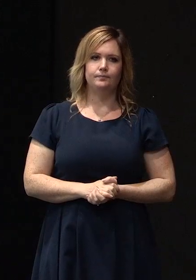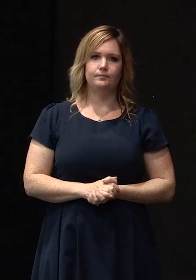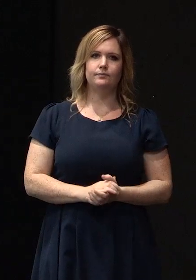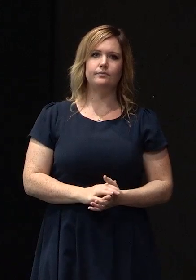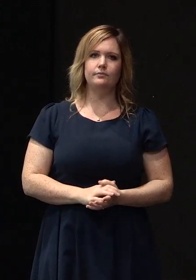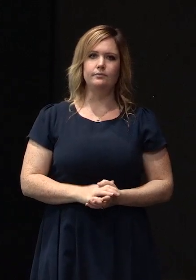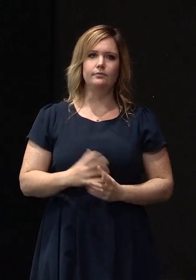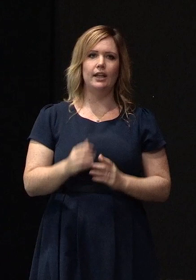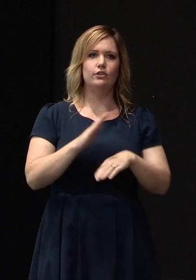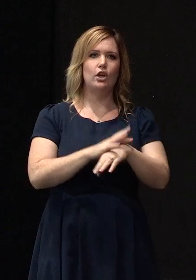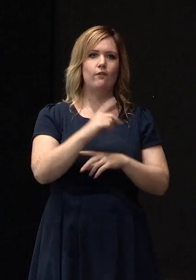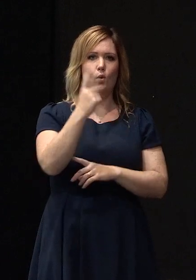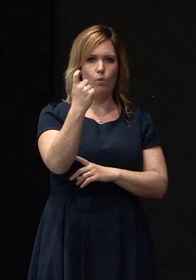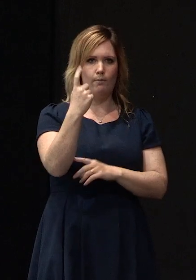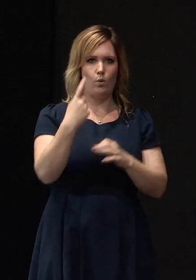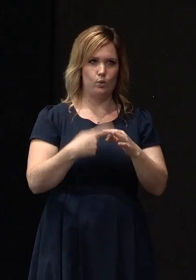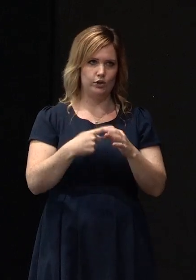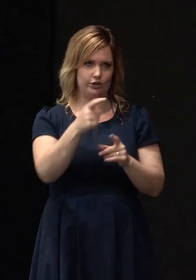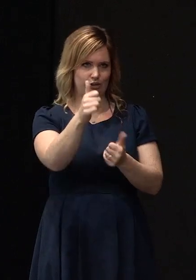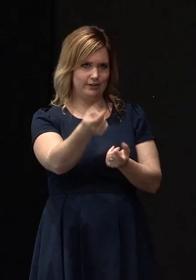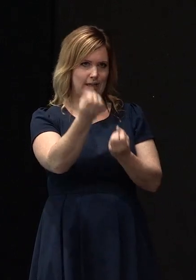we've got time for one more question apparently